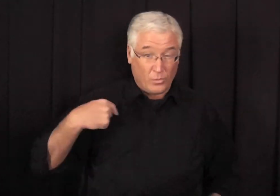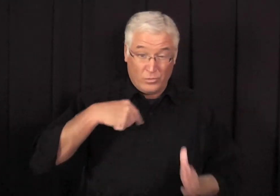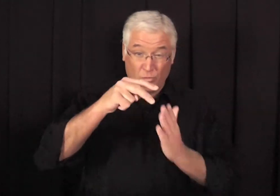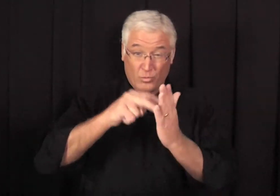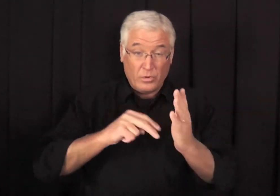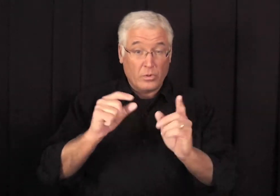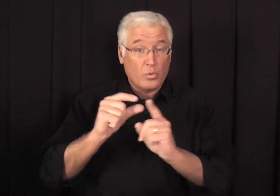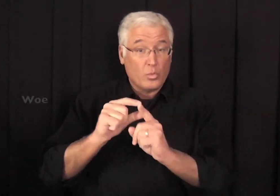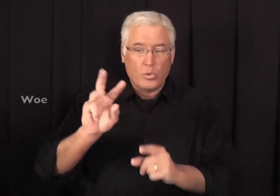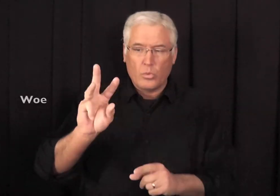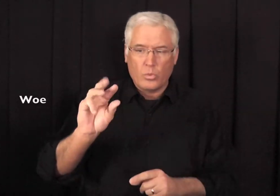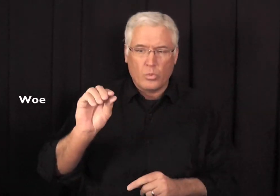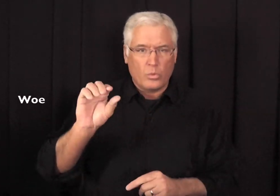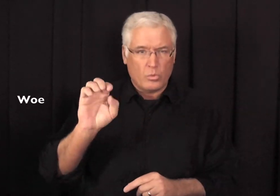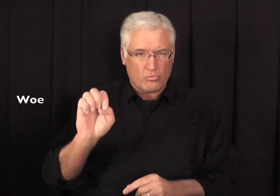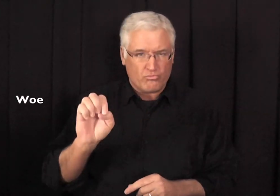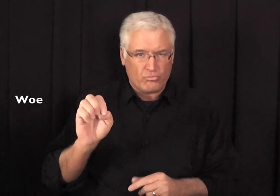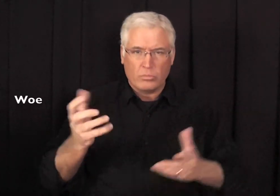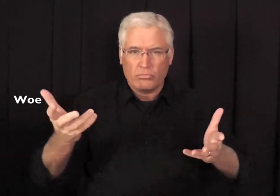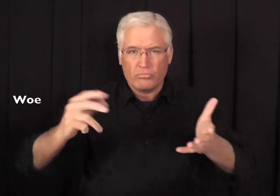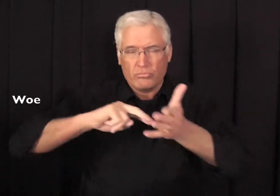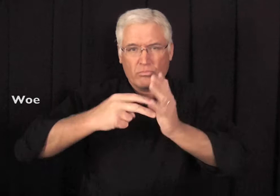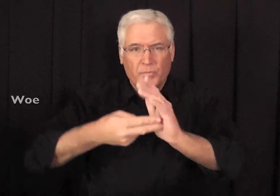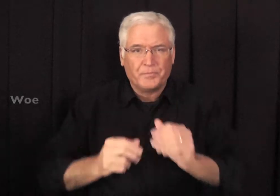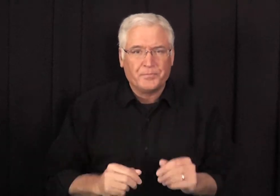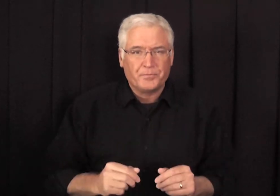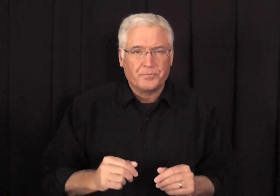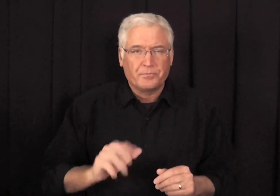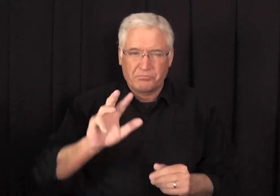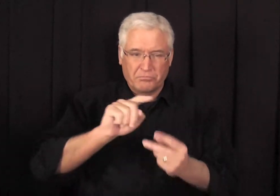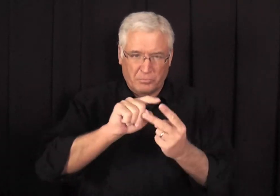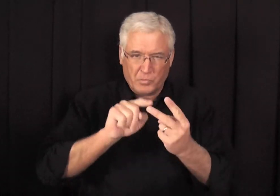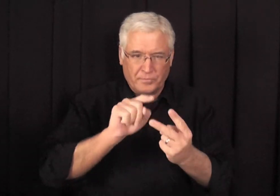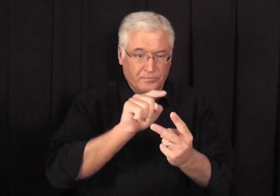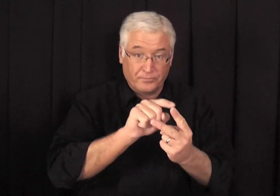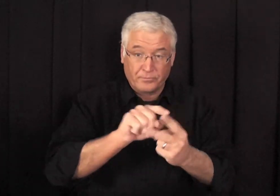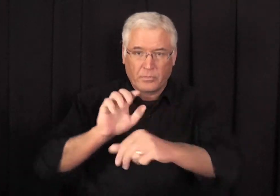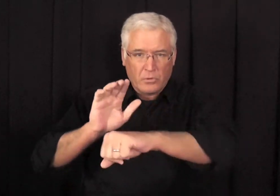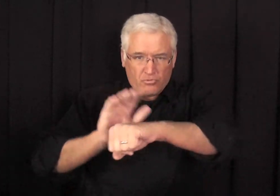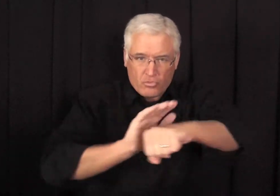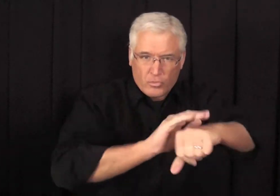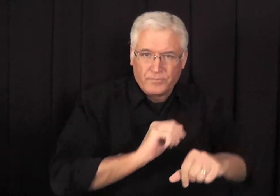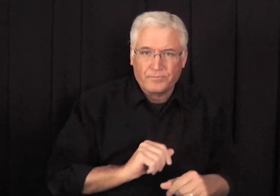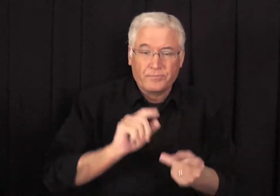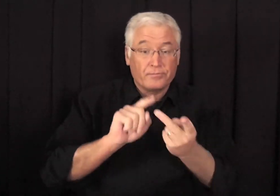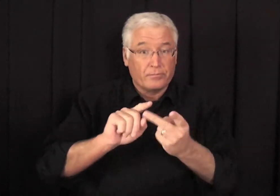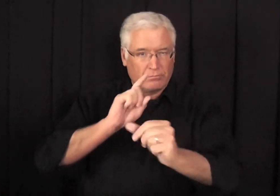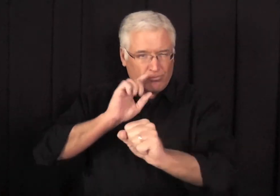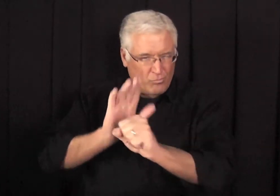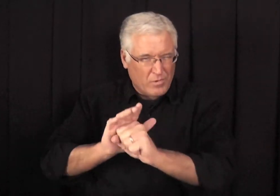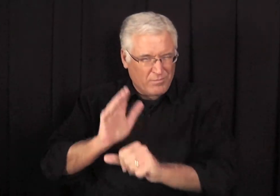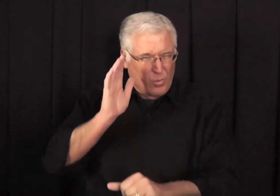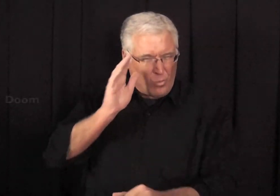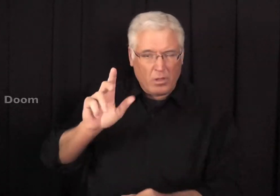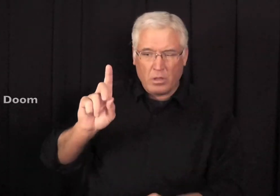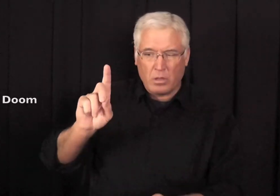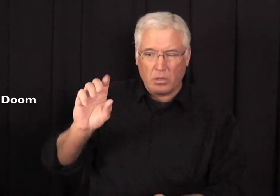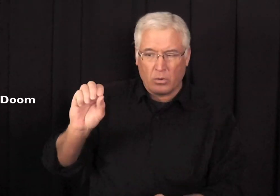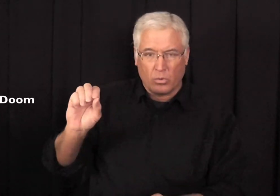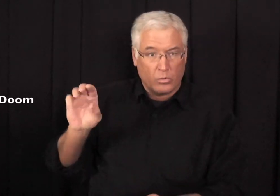You know, we read in there the word woe. What does that mean? Well, it means two things. It means warning and promise. It means warning and promise of doom